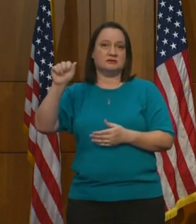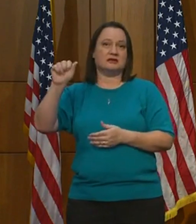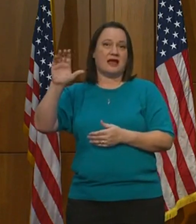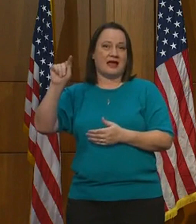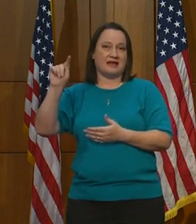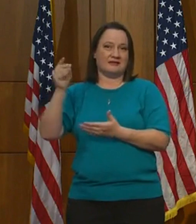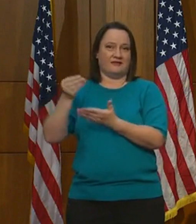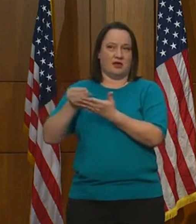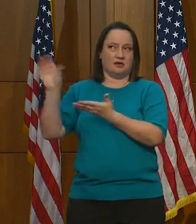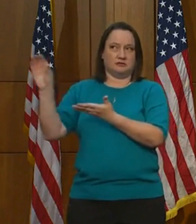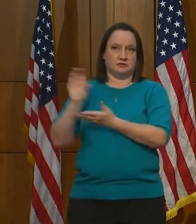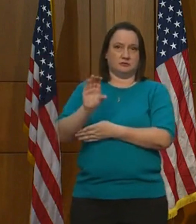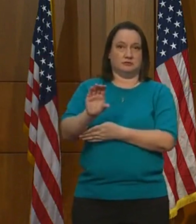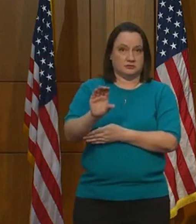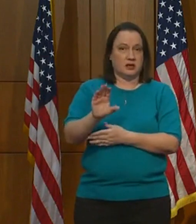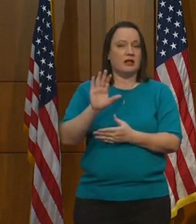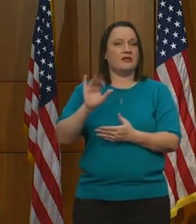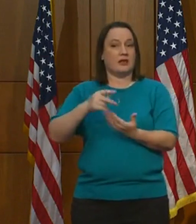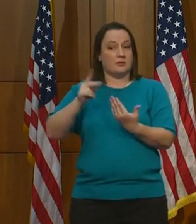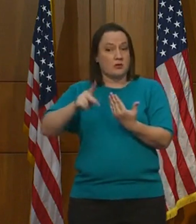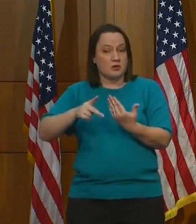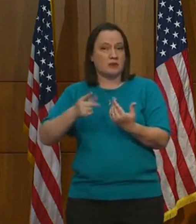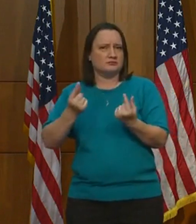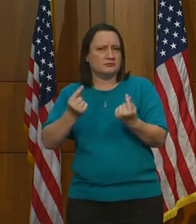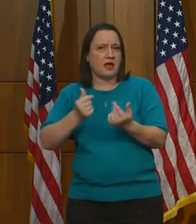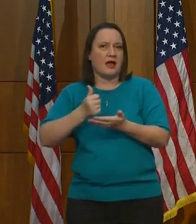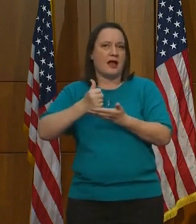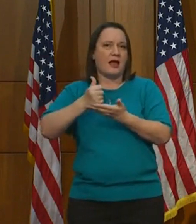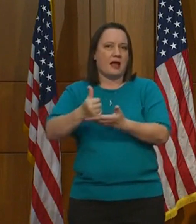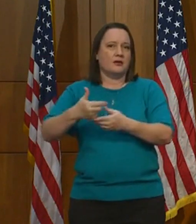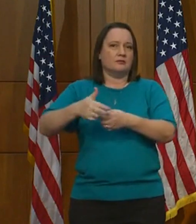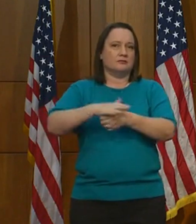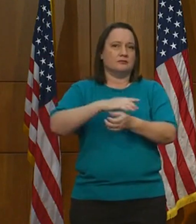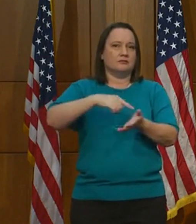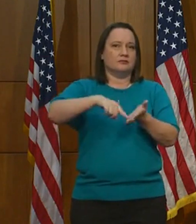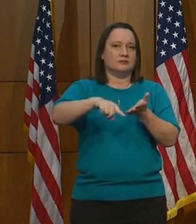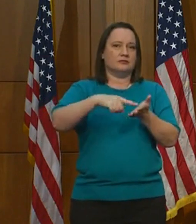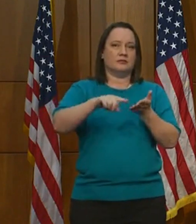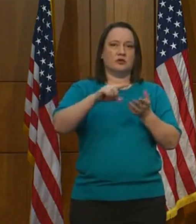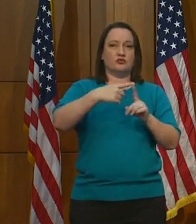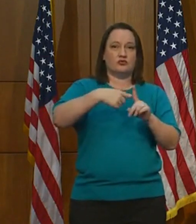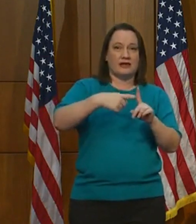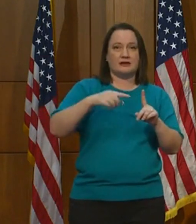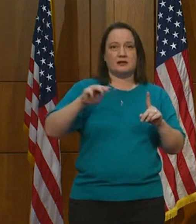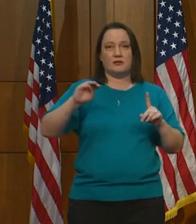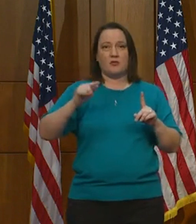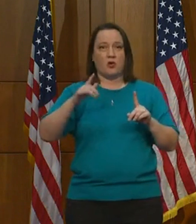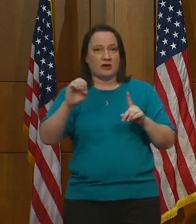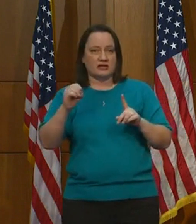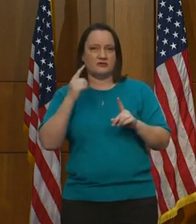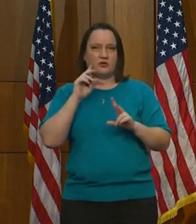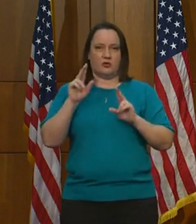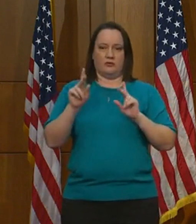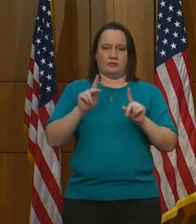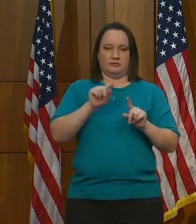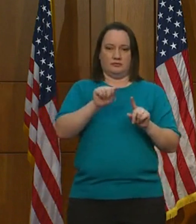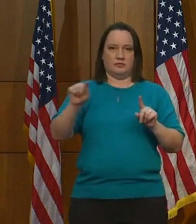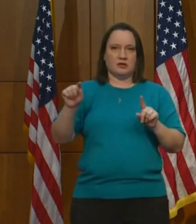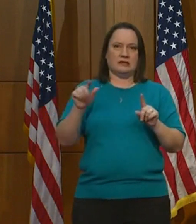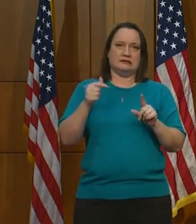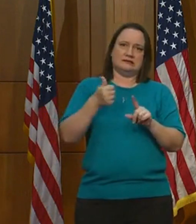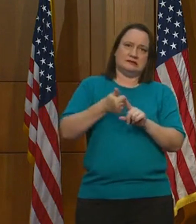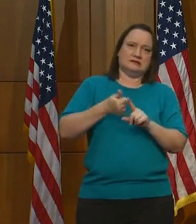The program will help cover rent and mortgage payments on behalf of households who are experiencing financial